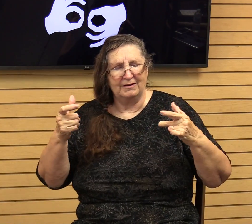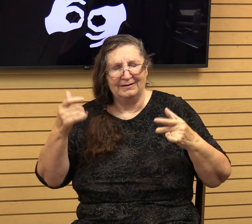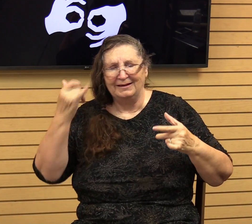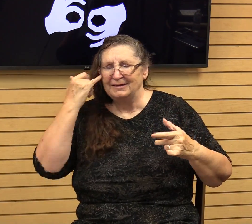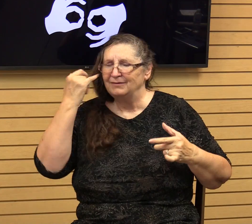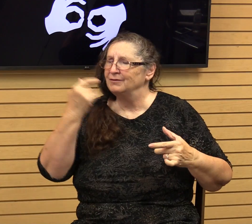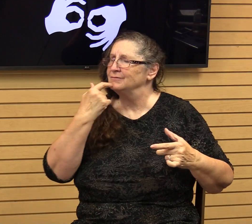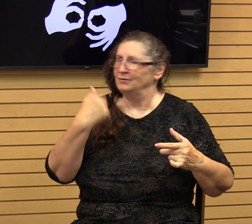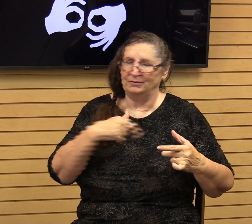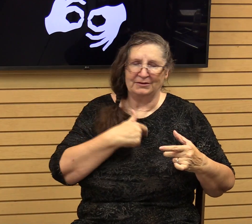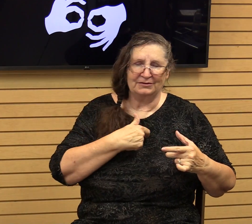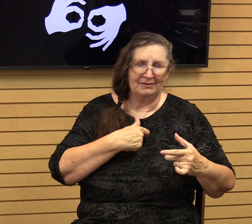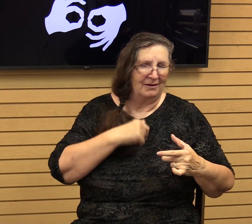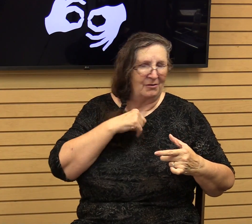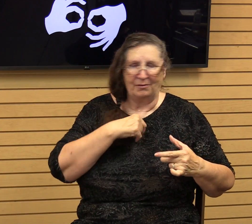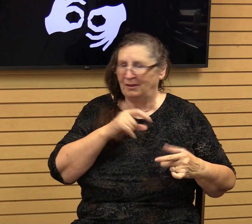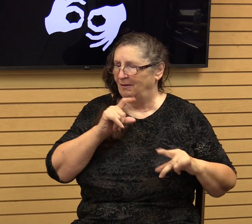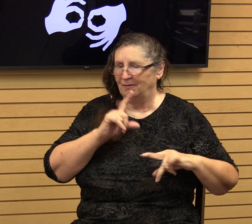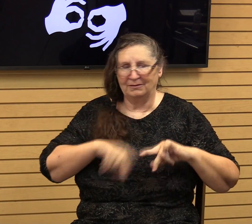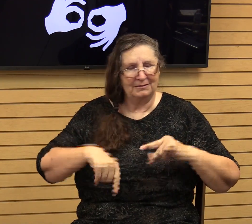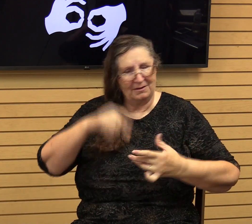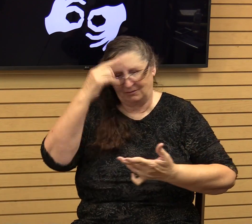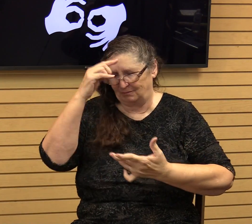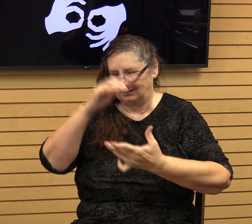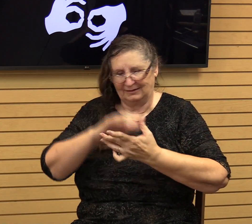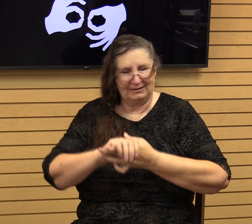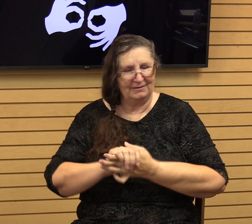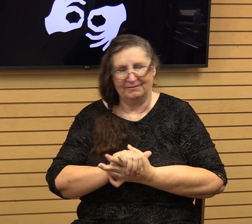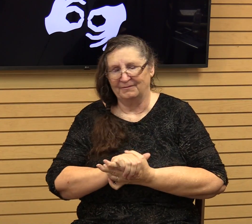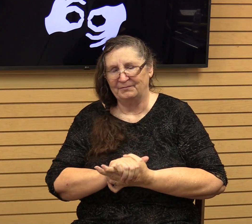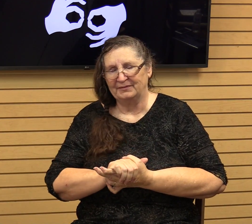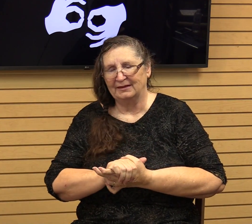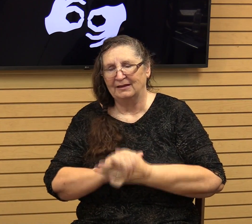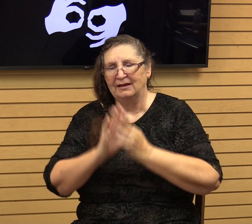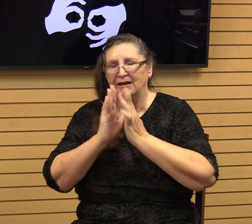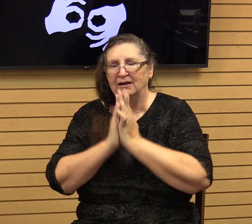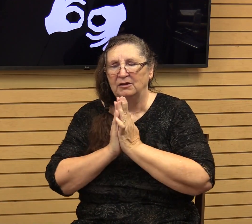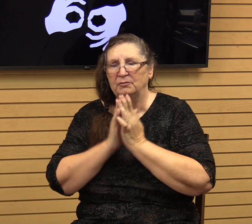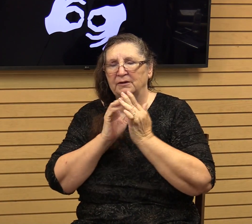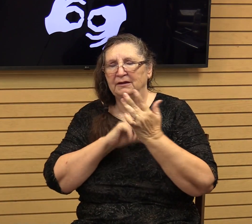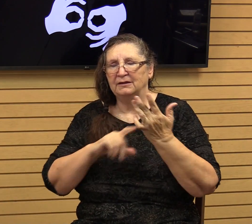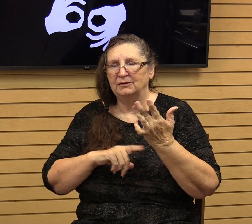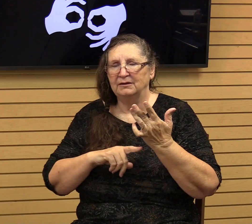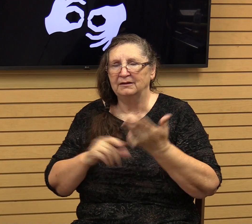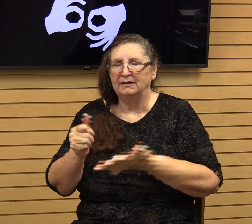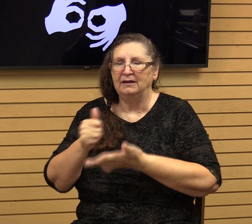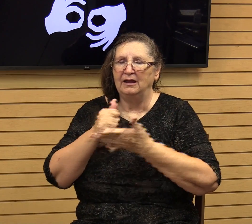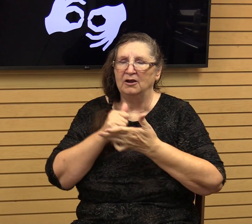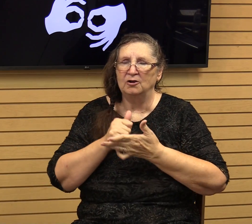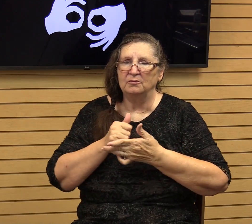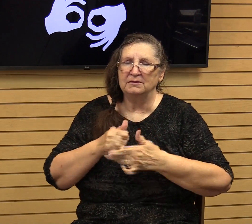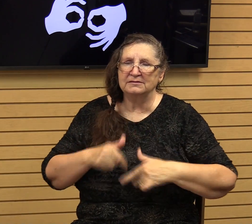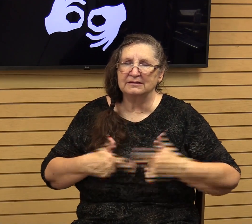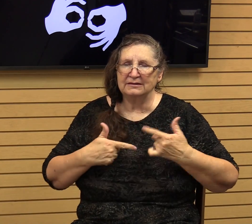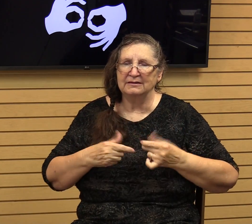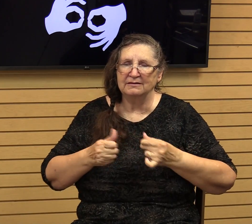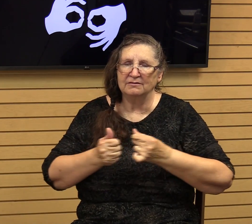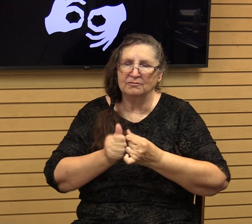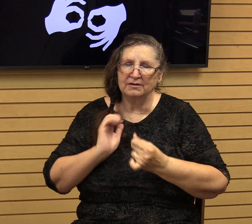told us, we wouldn't even believe it, Lord. I pray, Lord, that you help us to live by our faith, Lord, our faith in